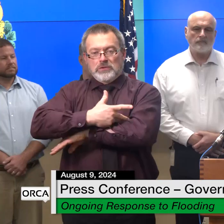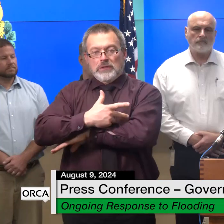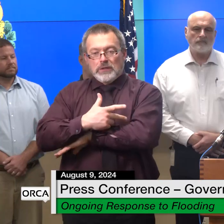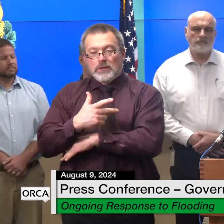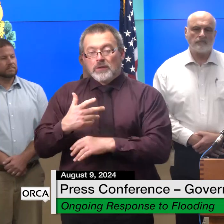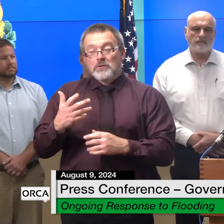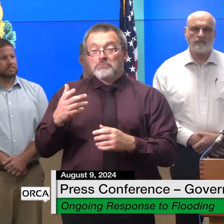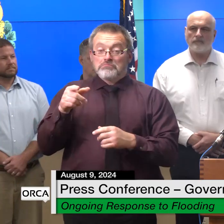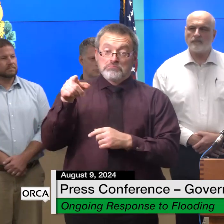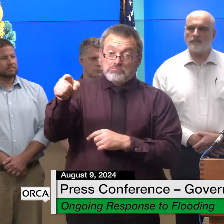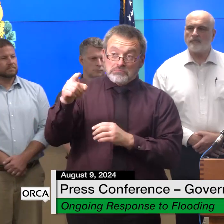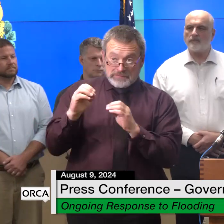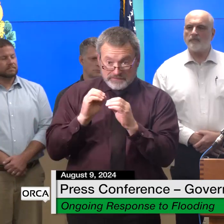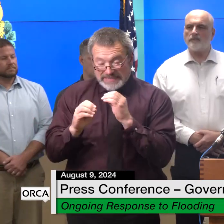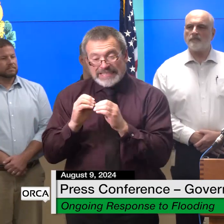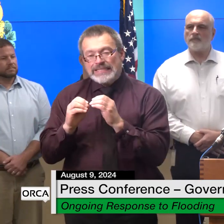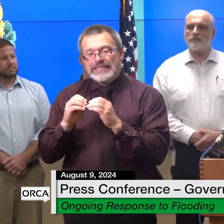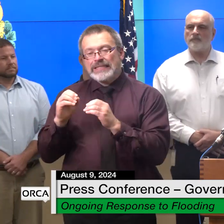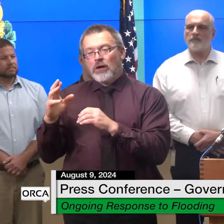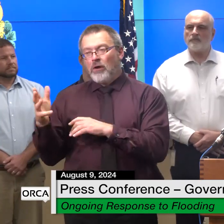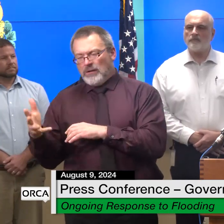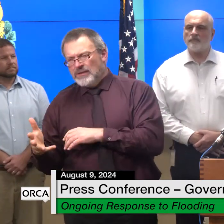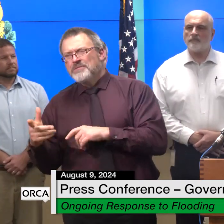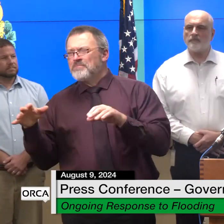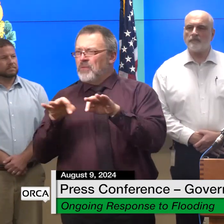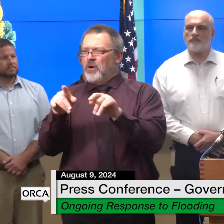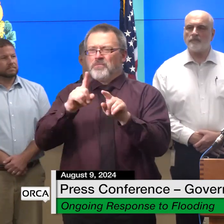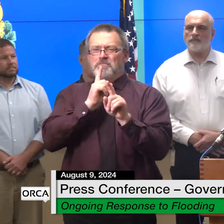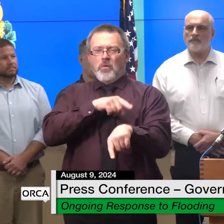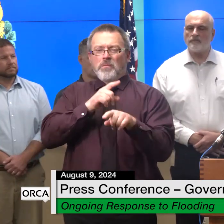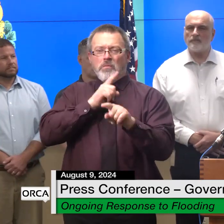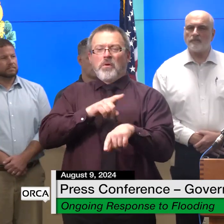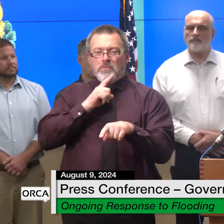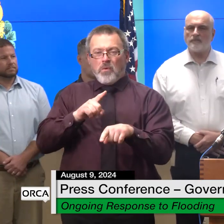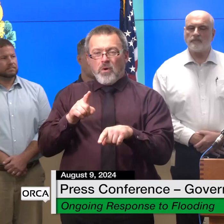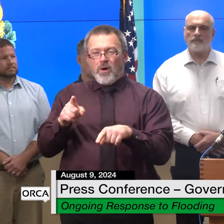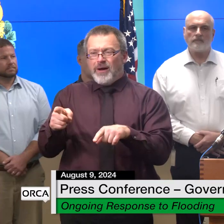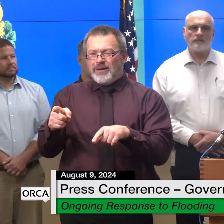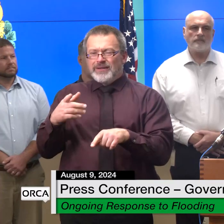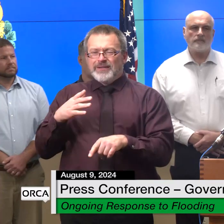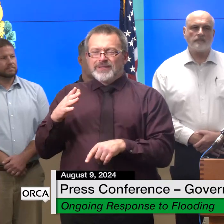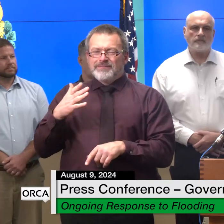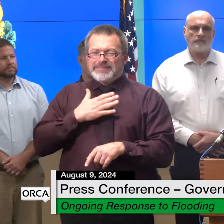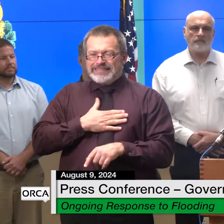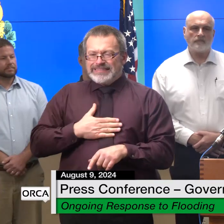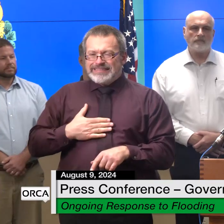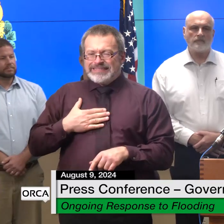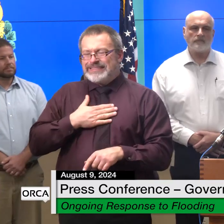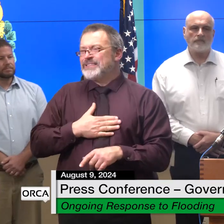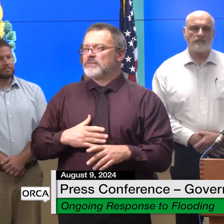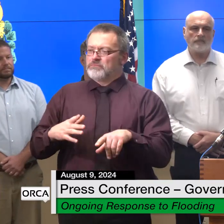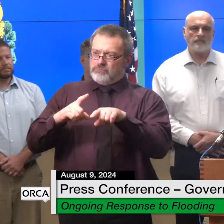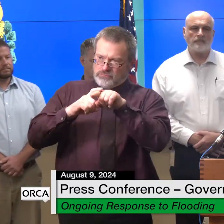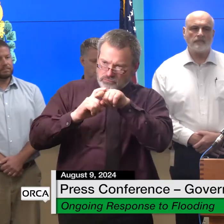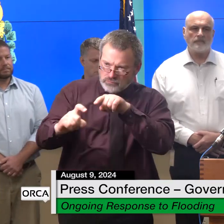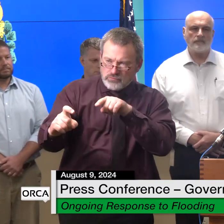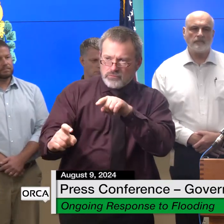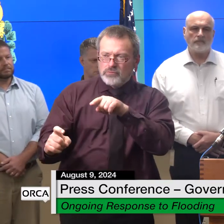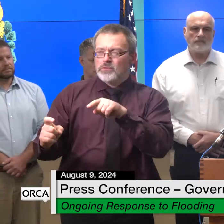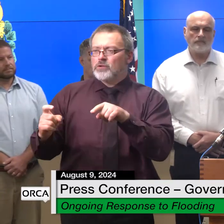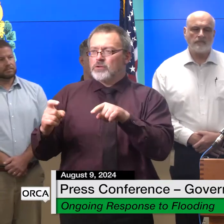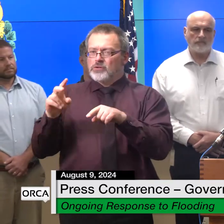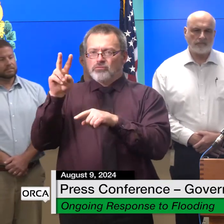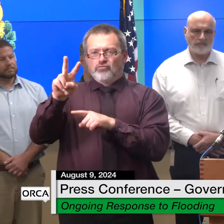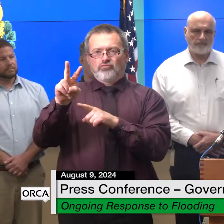you just haven't gotten around to reporting the damage we strongly encourage you to connect with 211 so that we have an